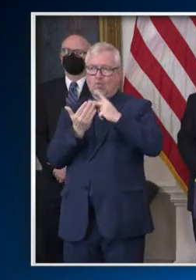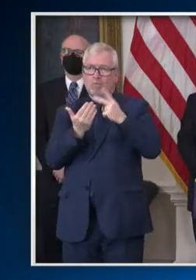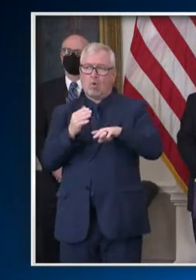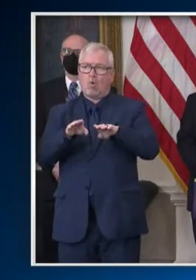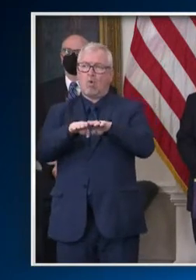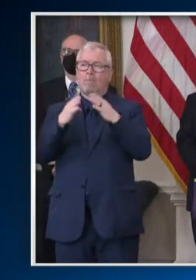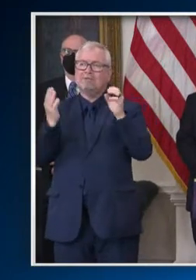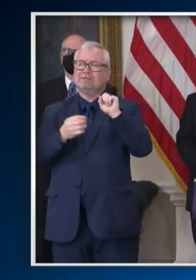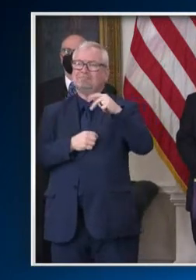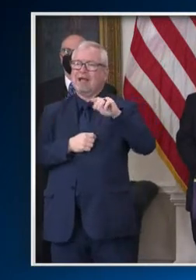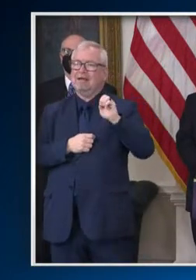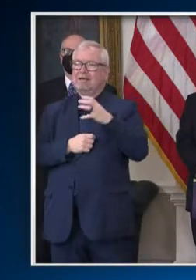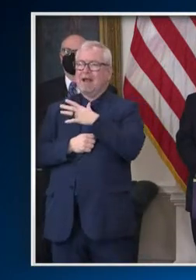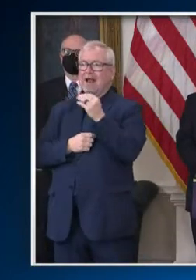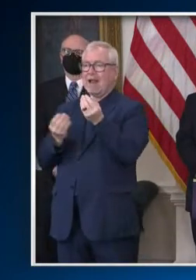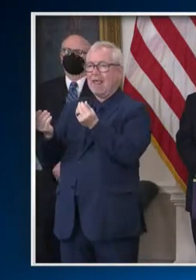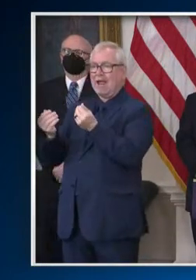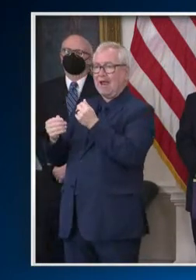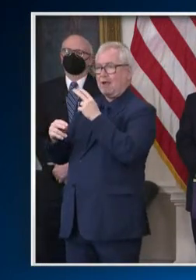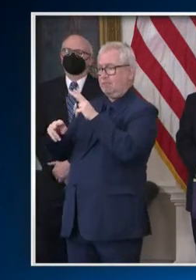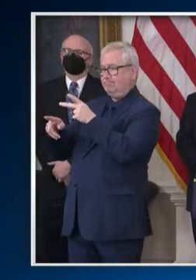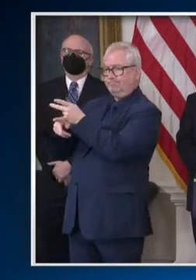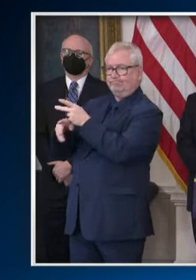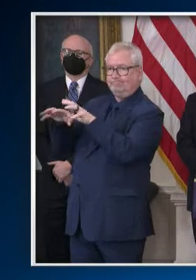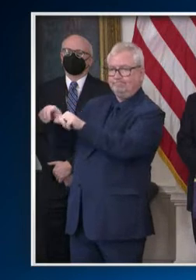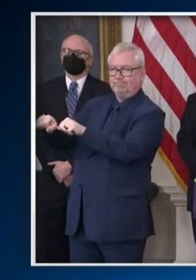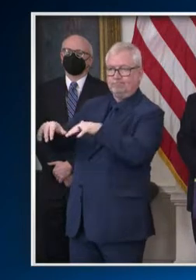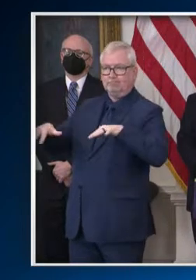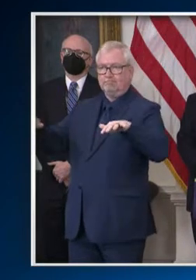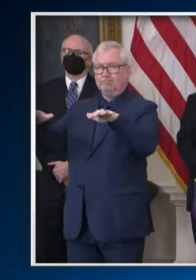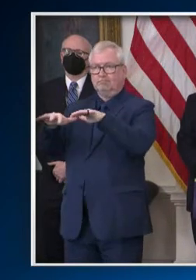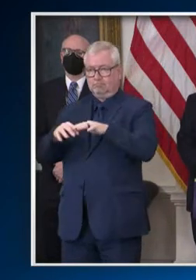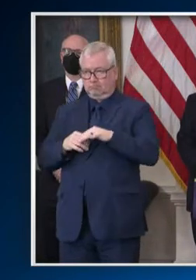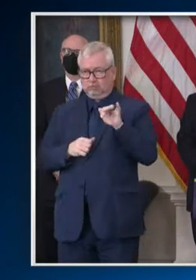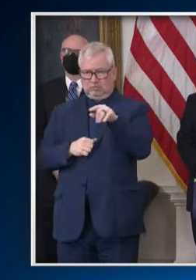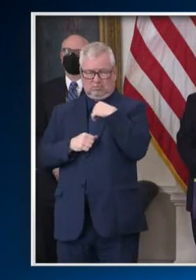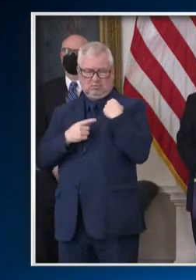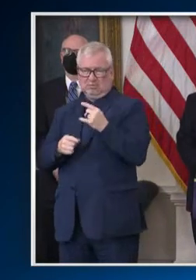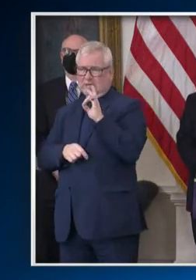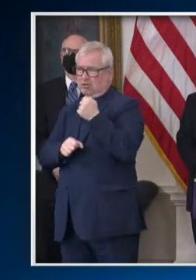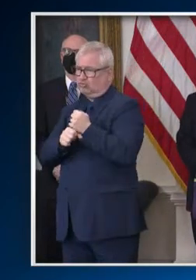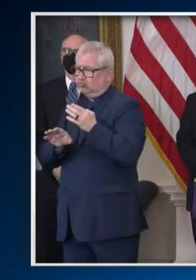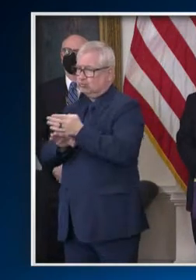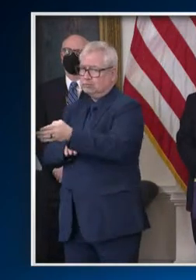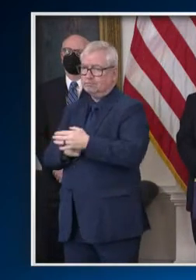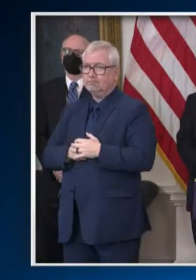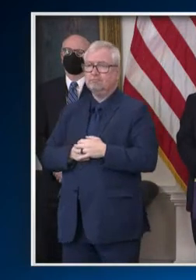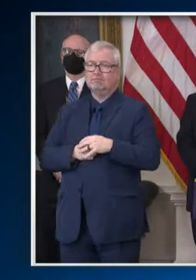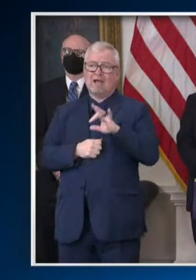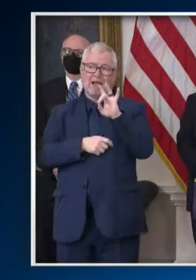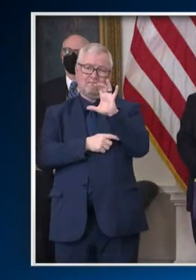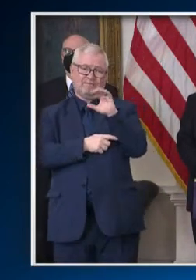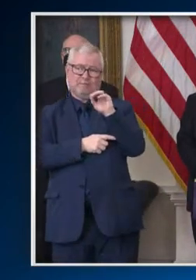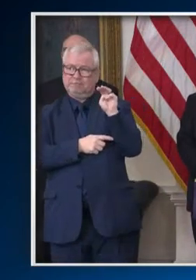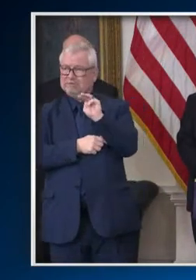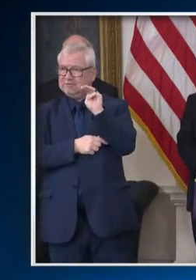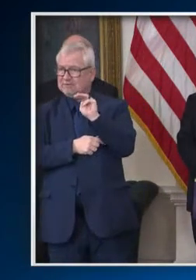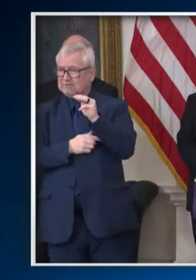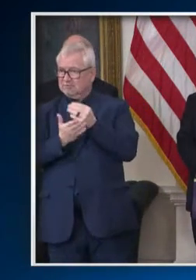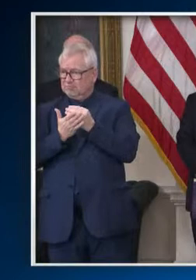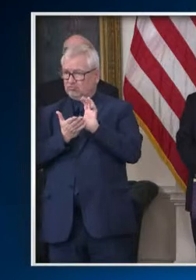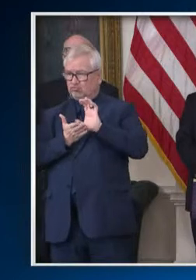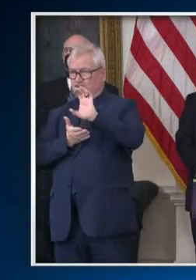And our capital budget includes a record $850 million for environmental programs,